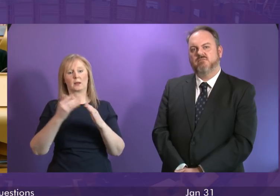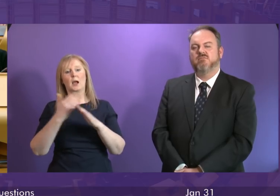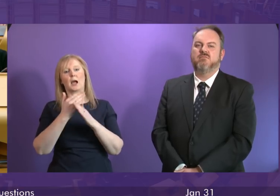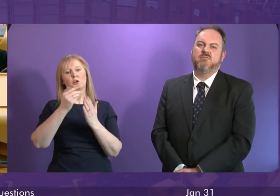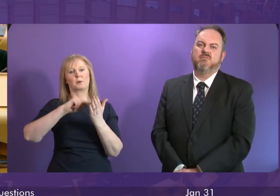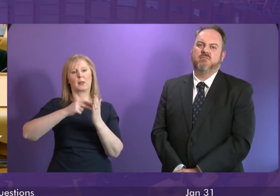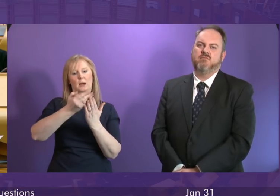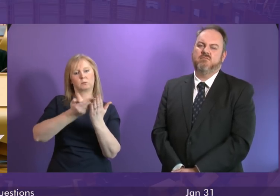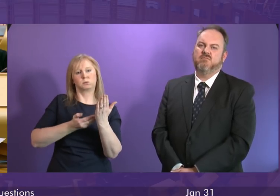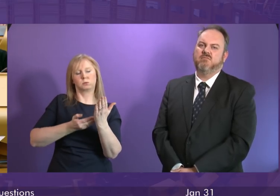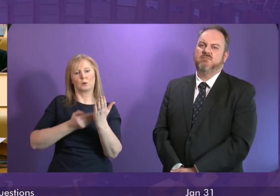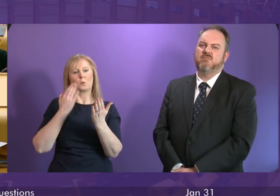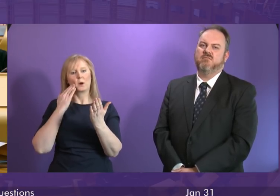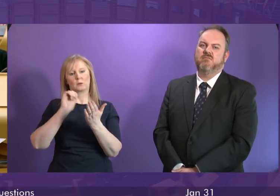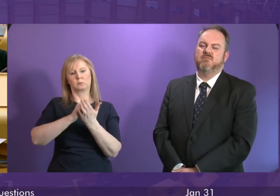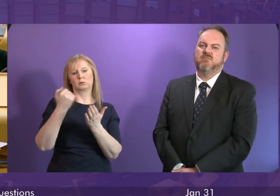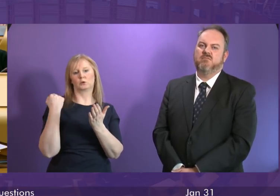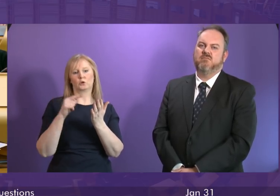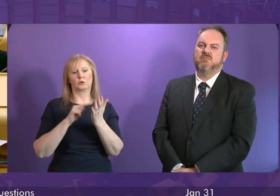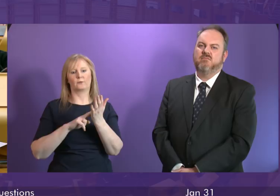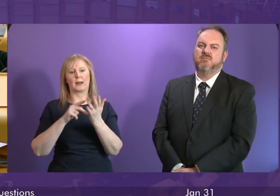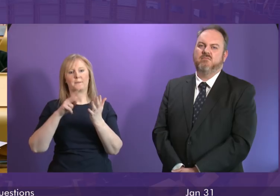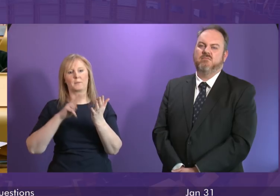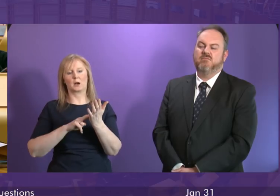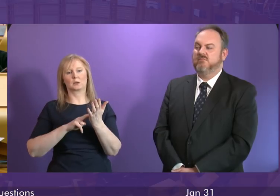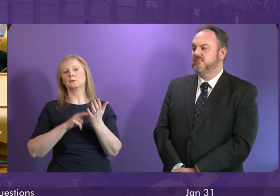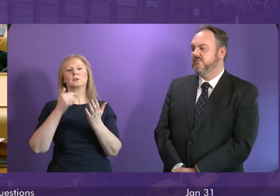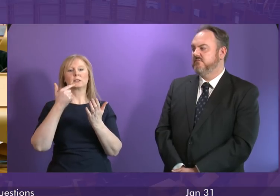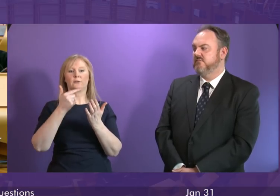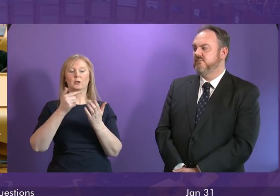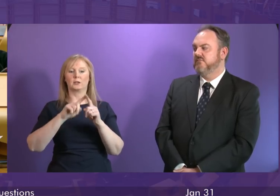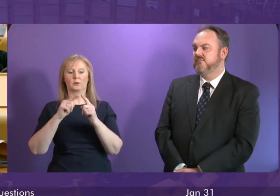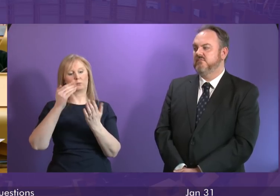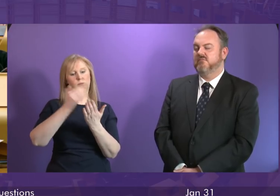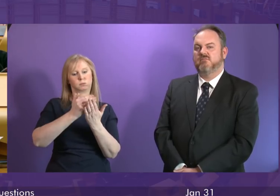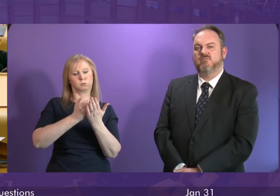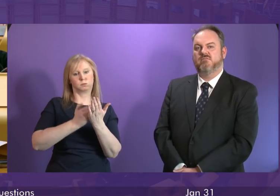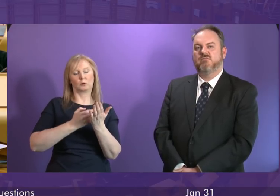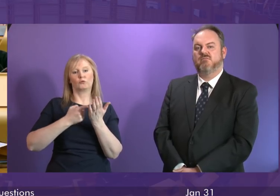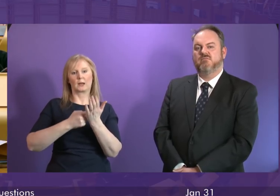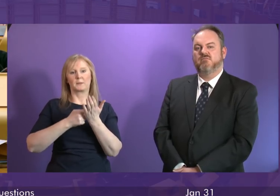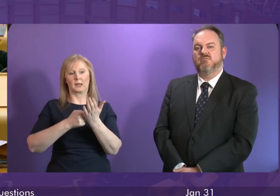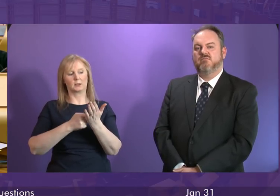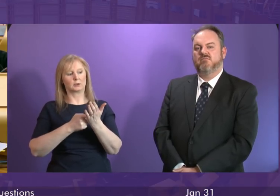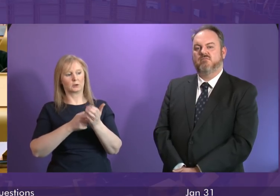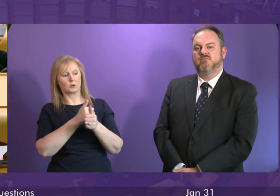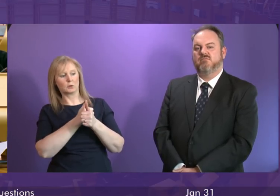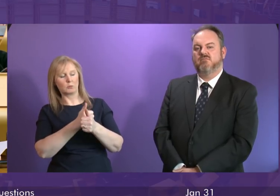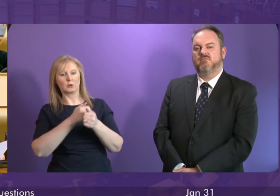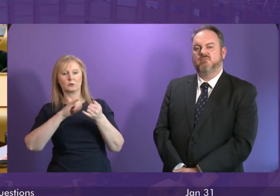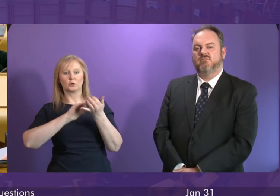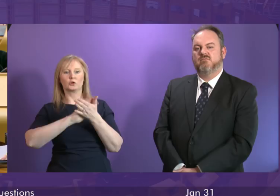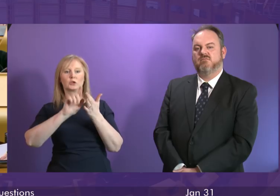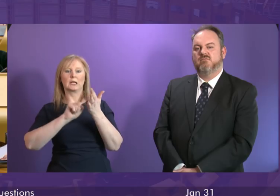in November with 70 different recommendations backed by organisations like Shelter and